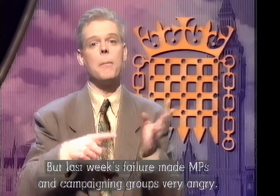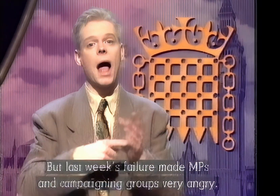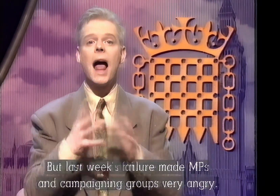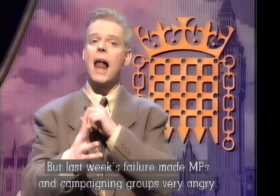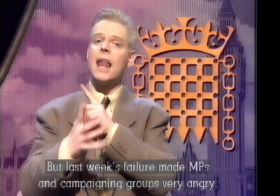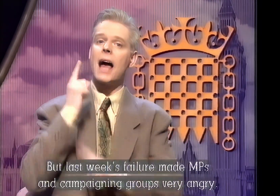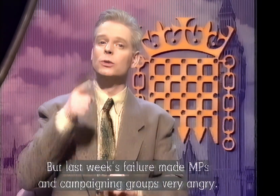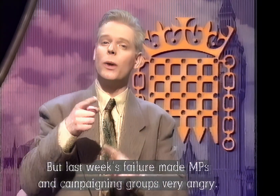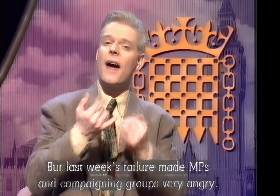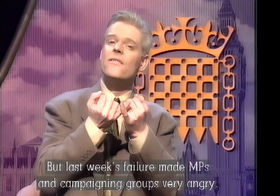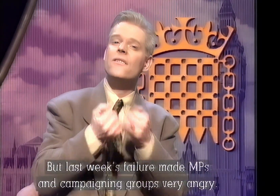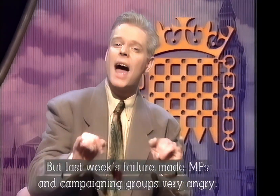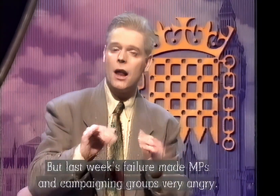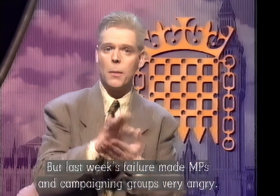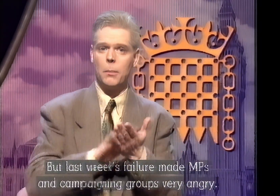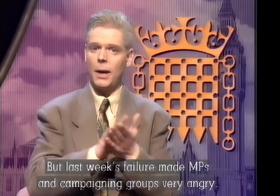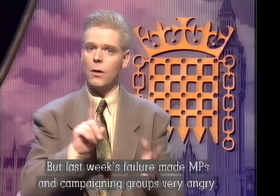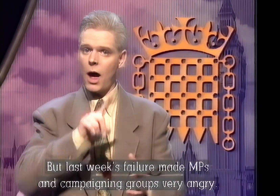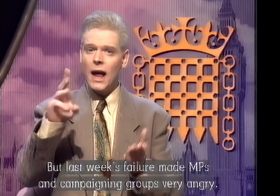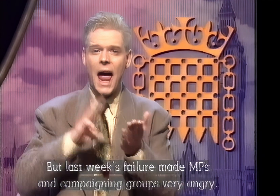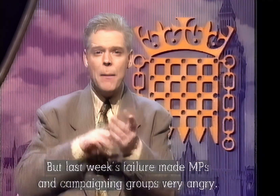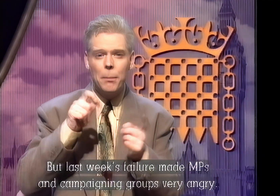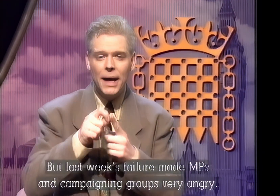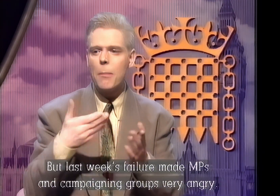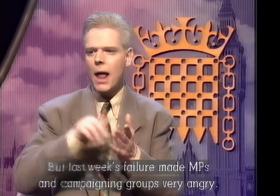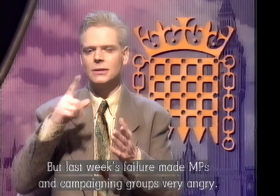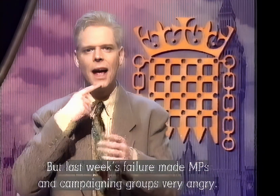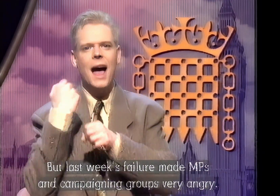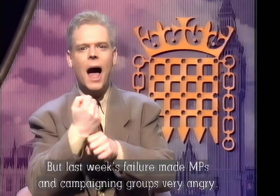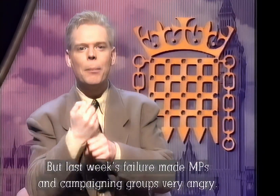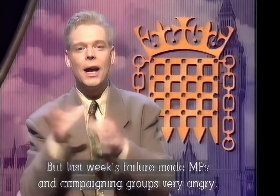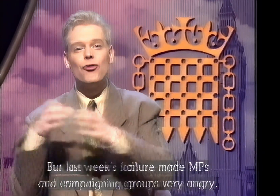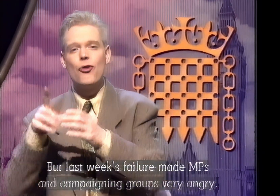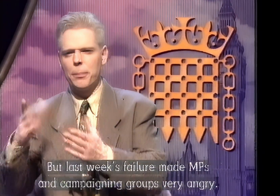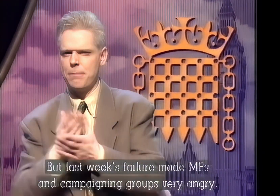But last week's failure. Made MPs and campaigning groups very angry.